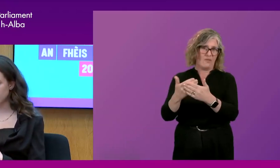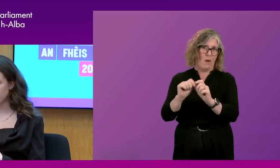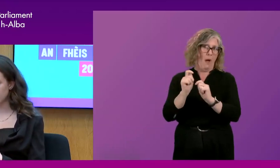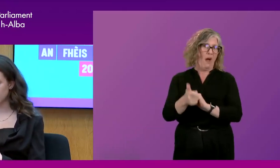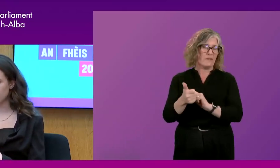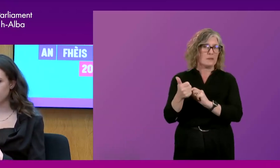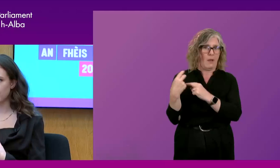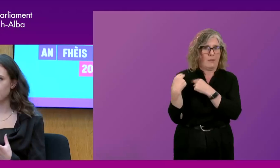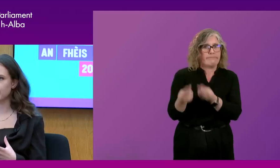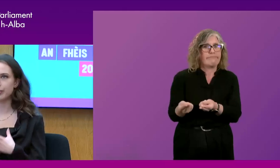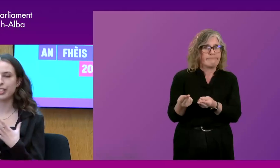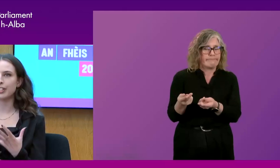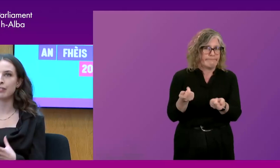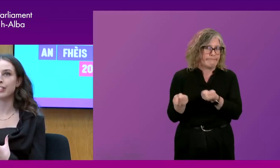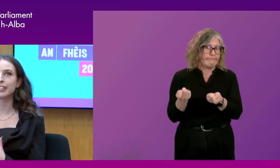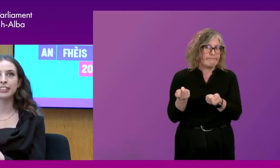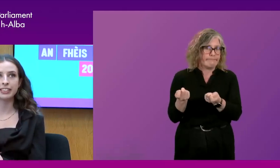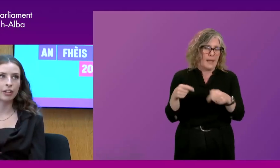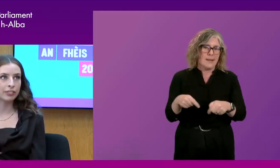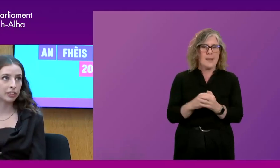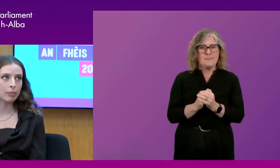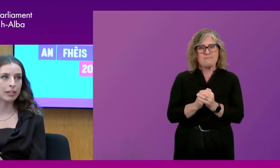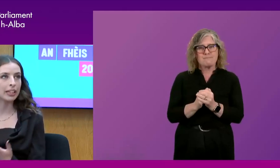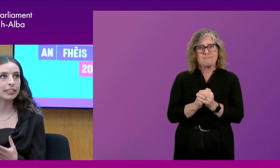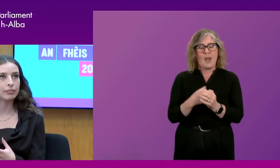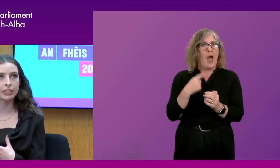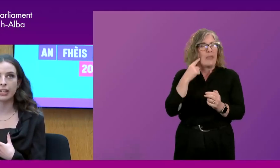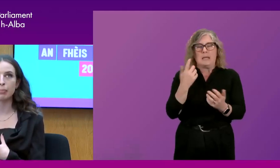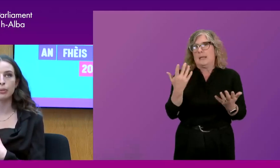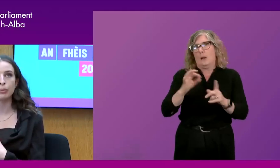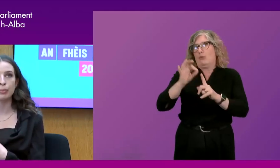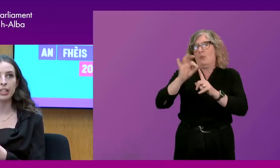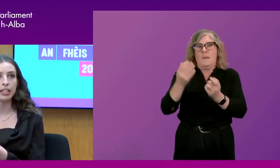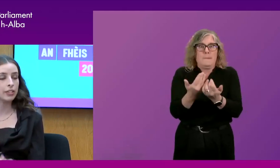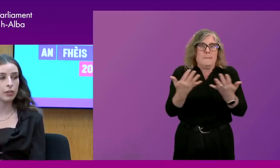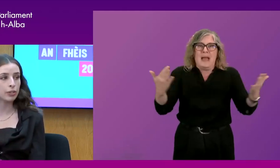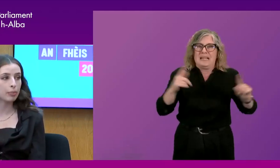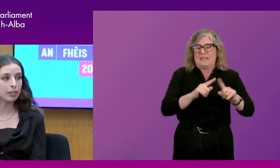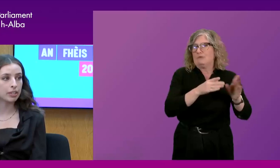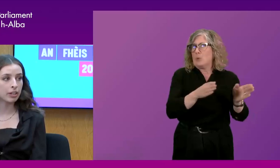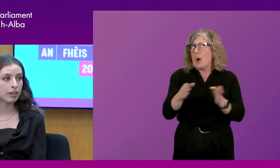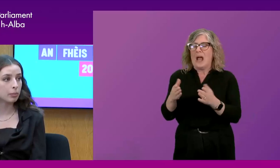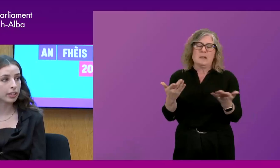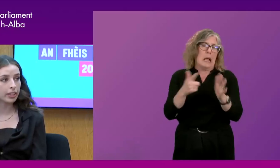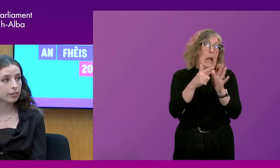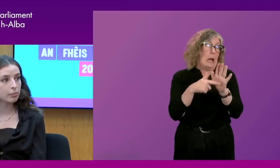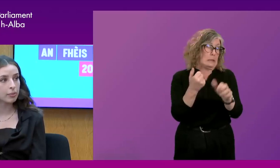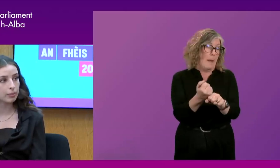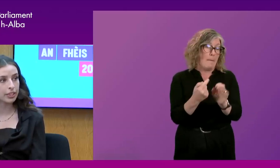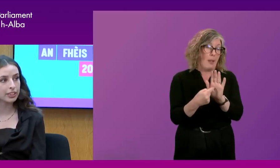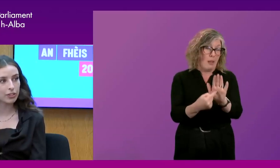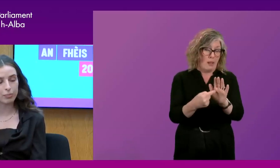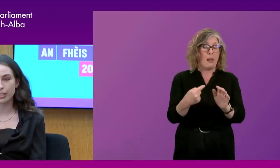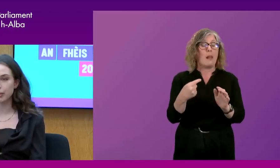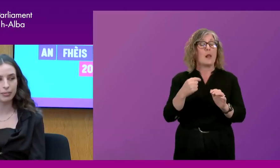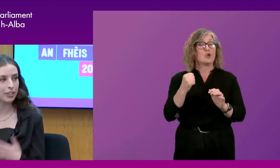I think it evidences itself in so many ways. For example, we at the Scottish Youth Parliament now have a working agreement